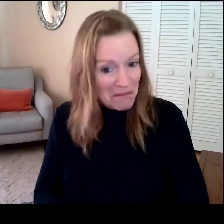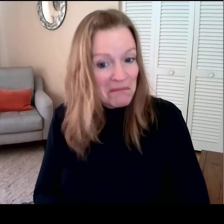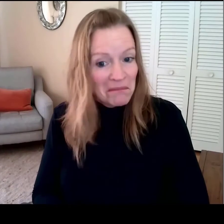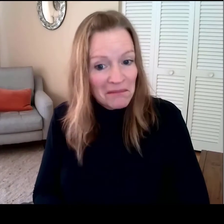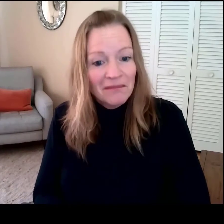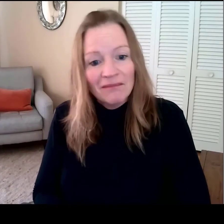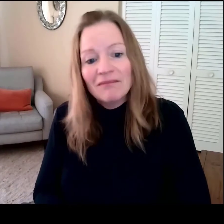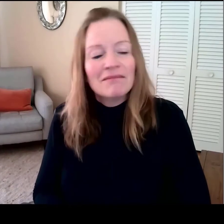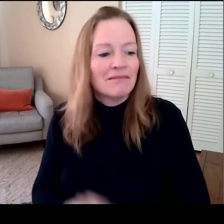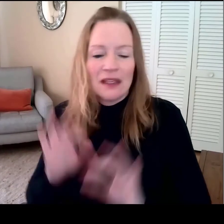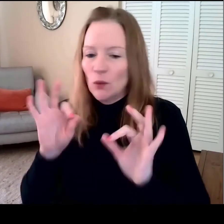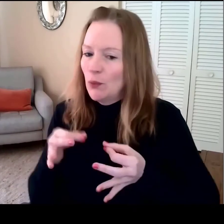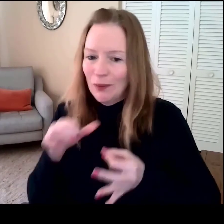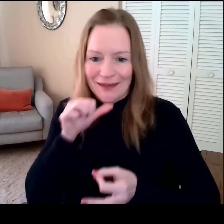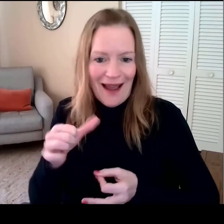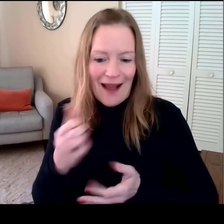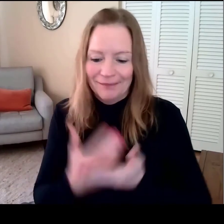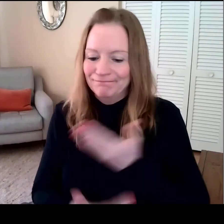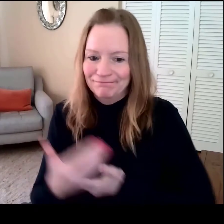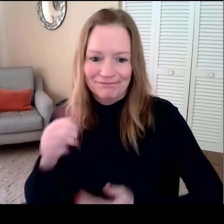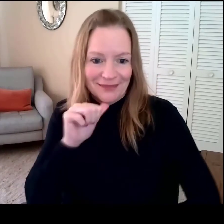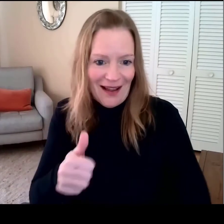They did not look at the hands.